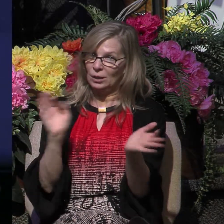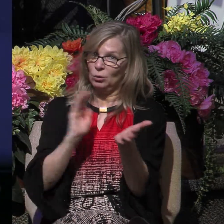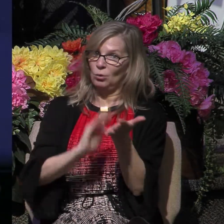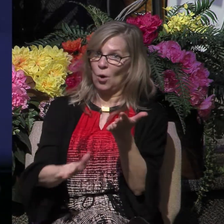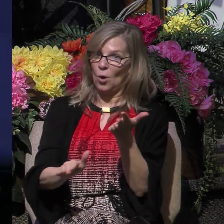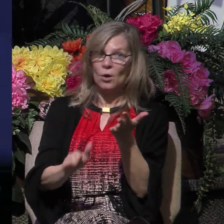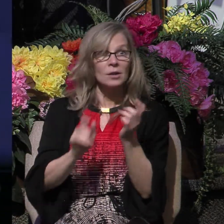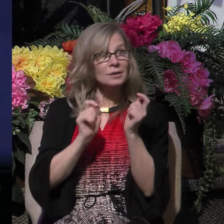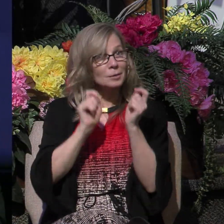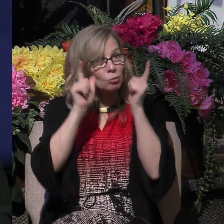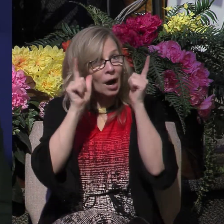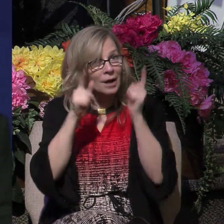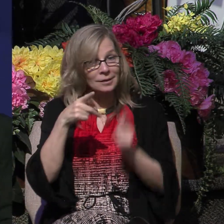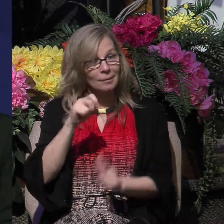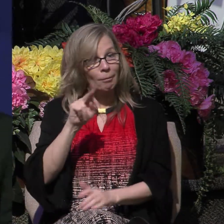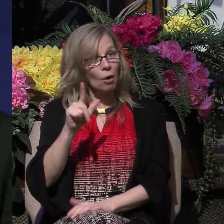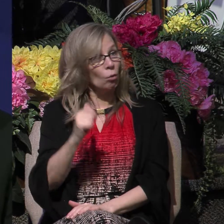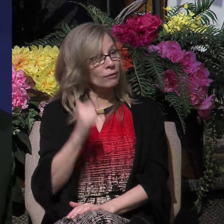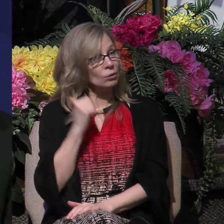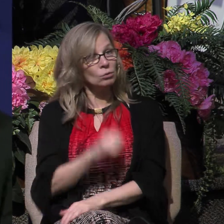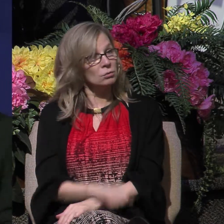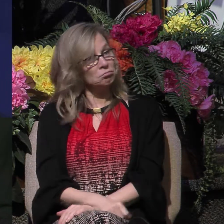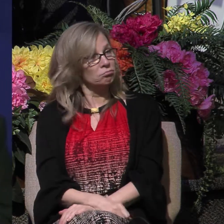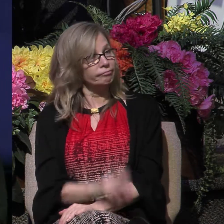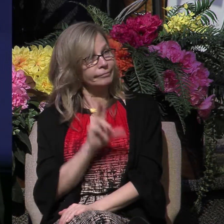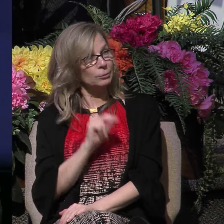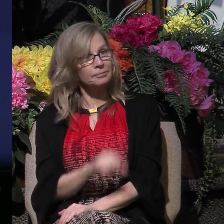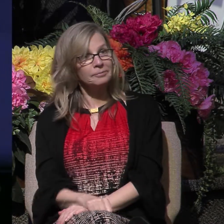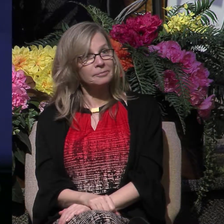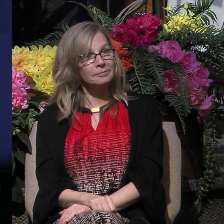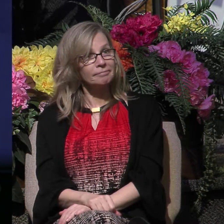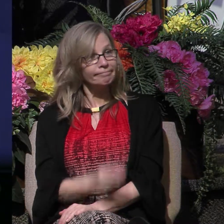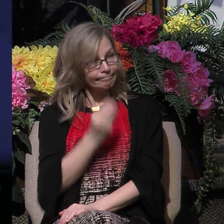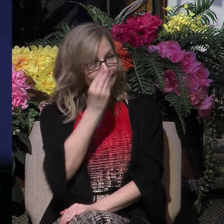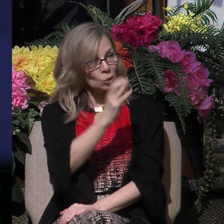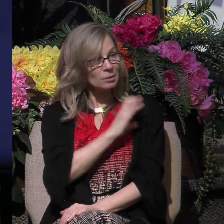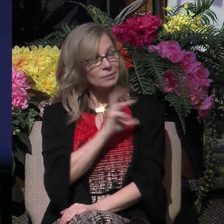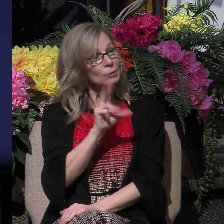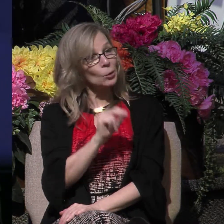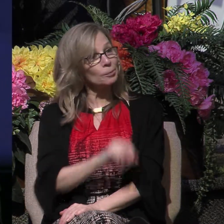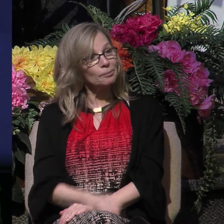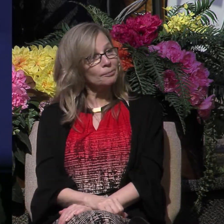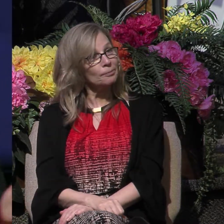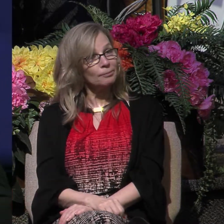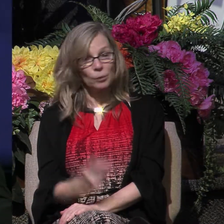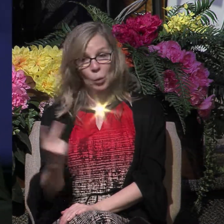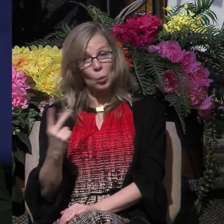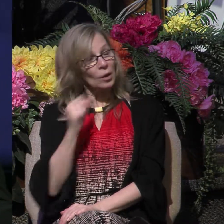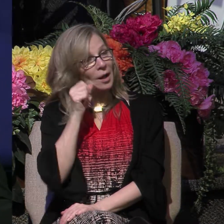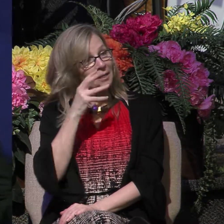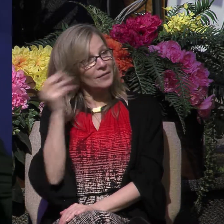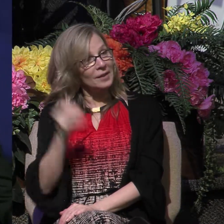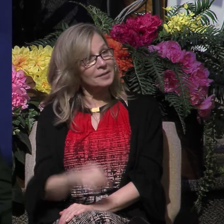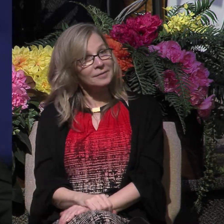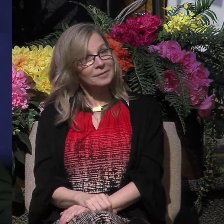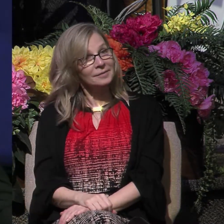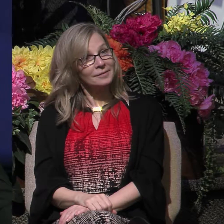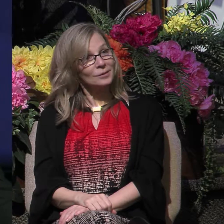Paul refused. And he said to the policemen, no, we're not leaving. We're not leaving quietly because